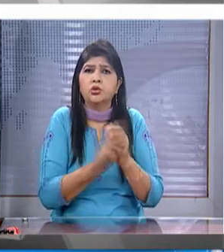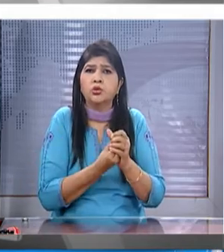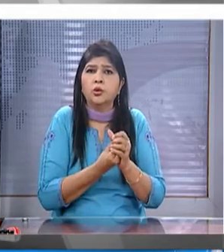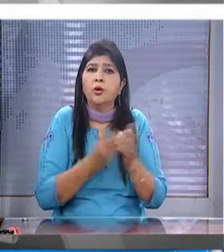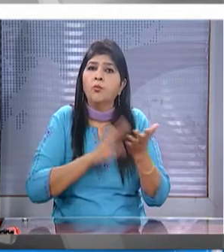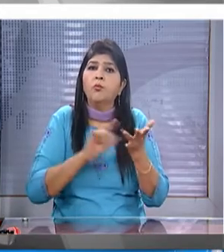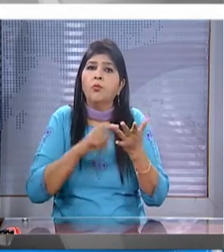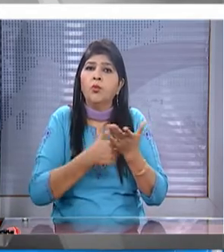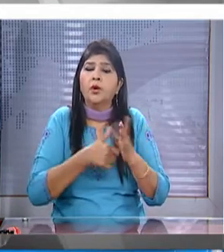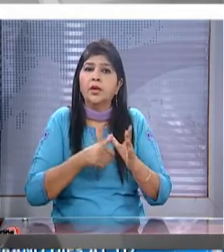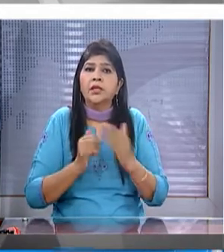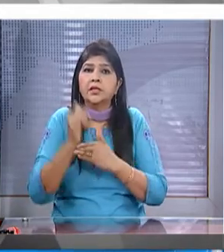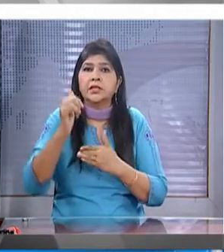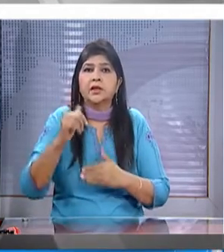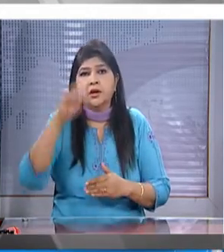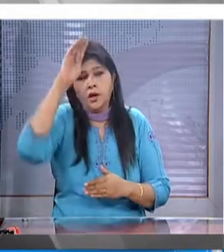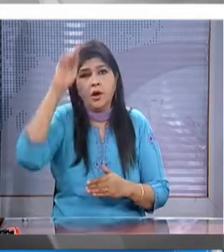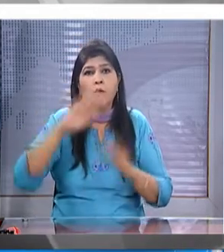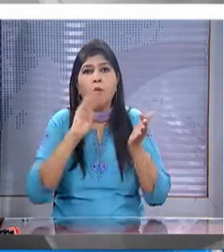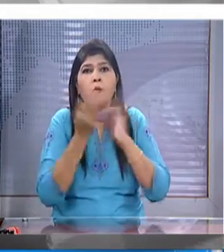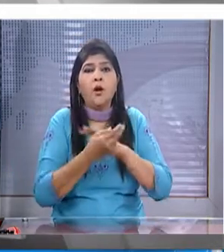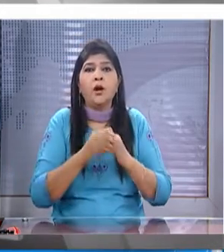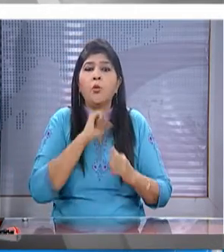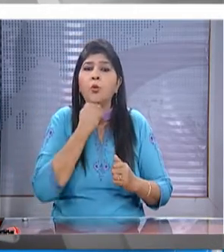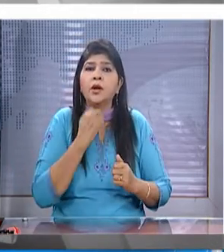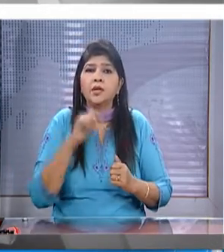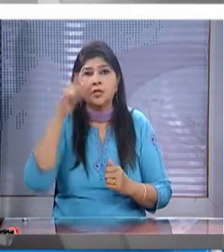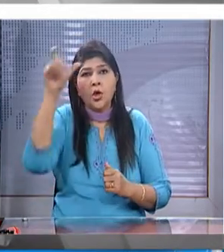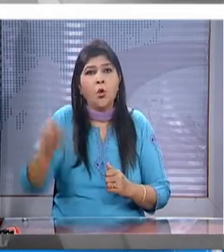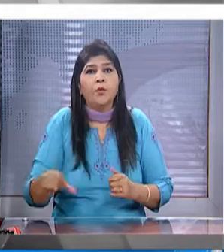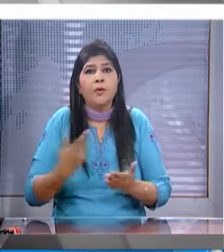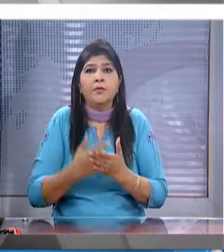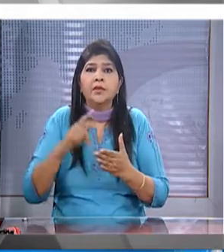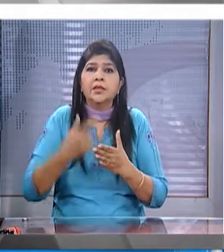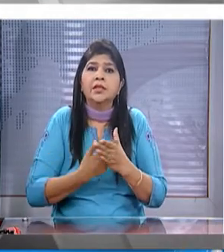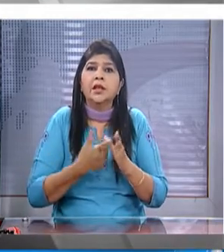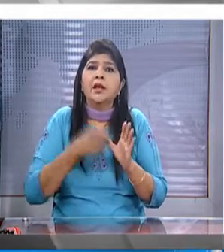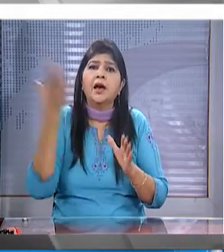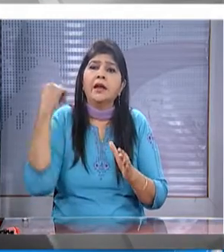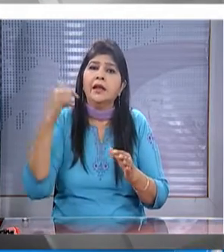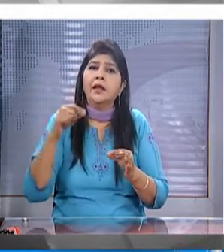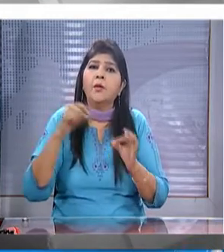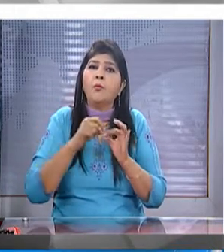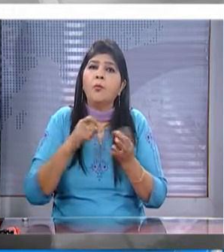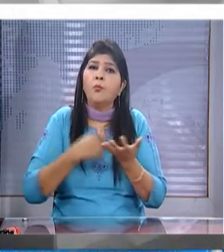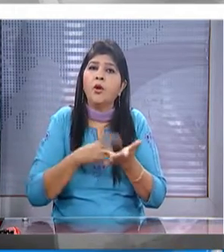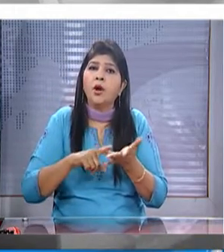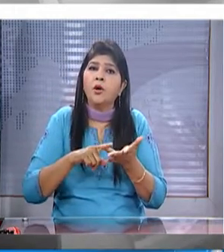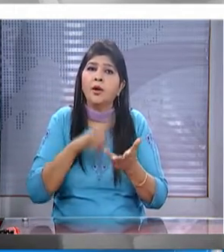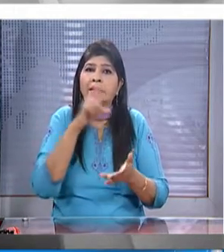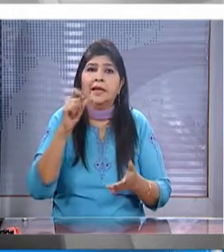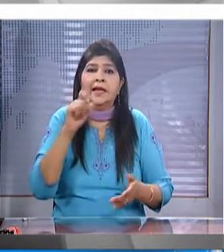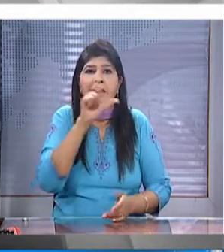morano ceded the crown of the world's oldest human being to jamaican violet brown who was born on march 10